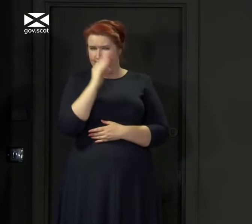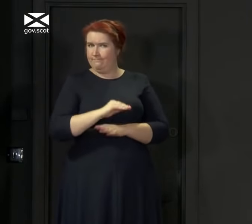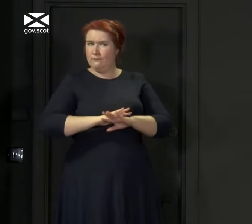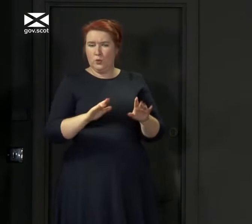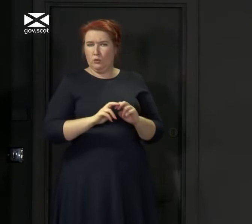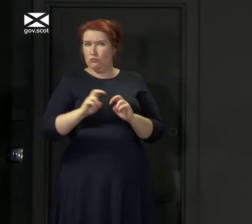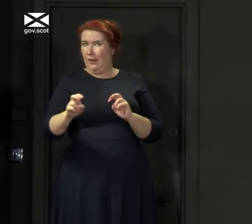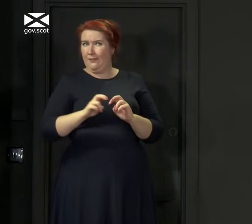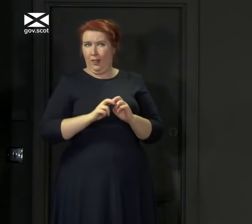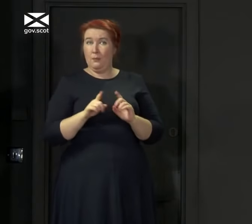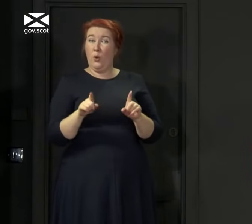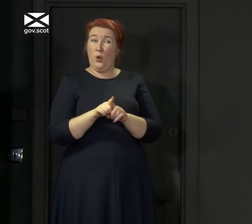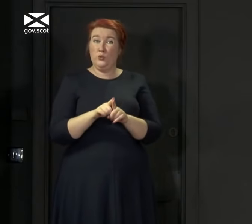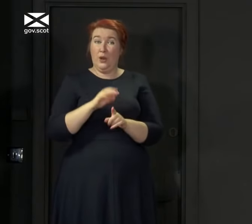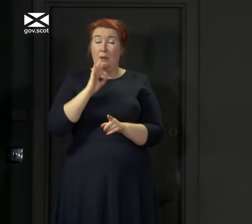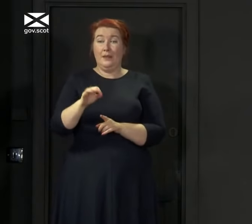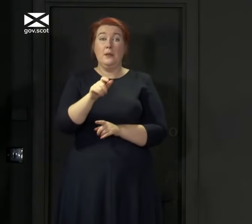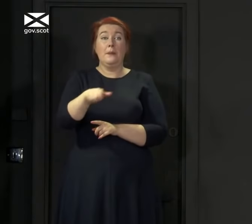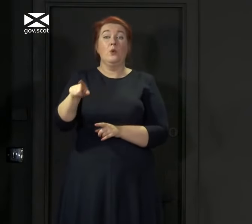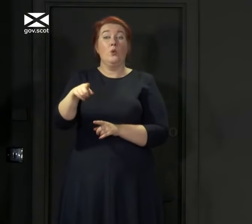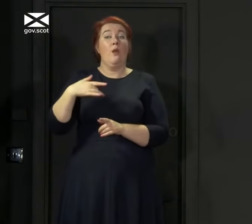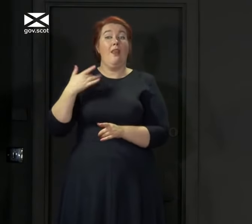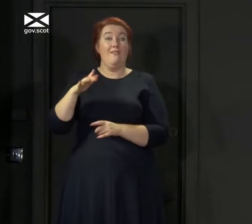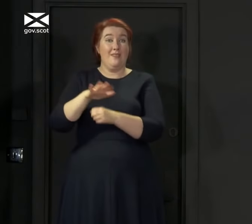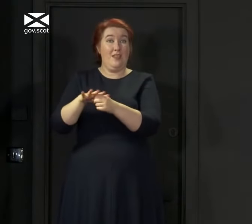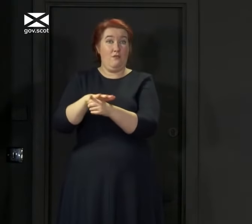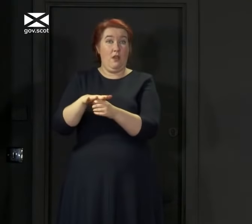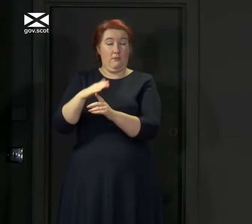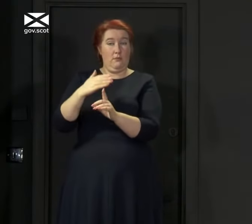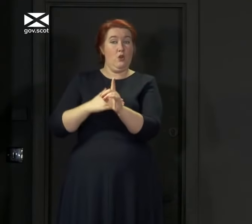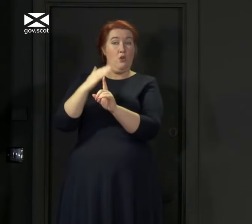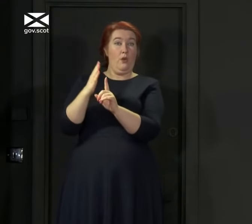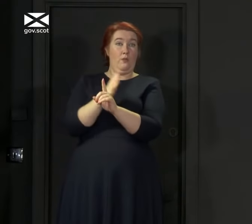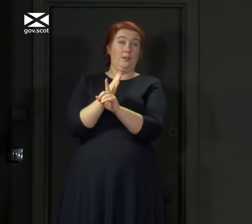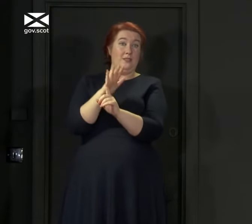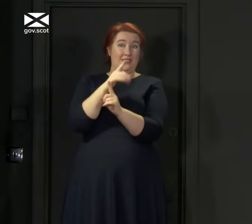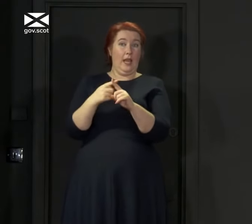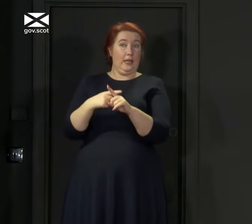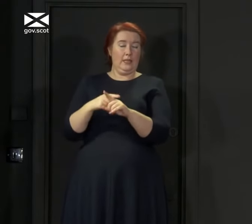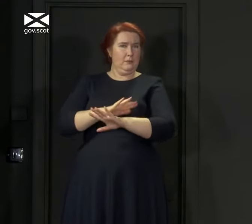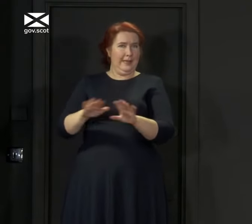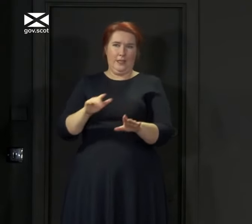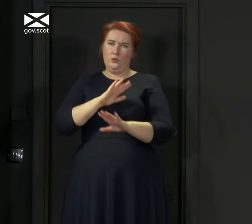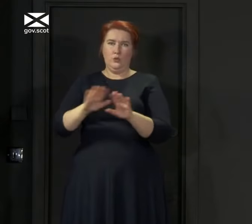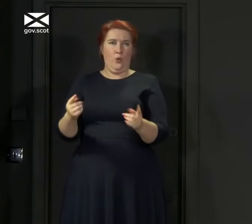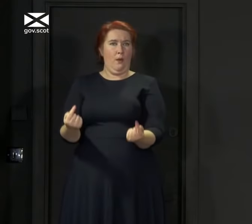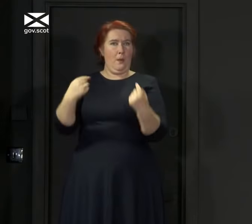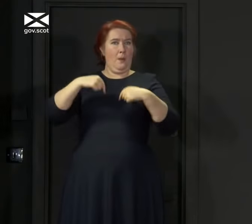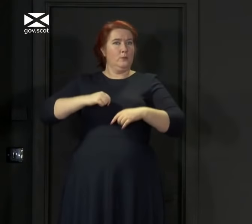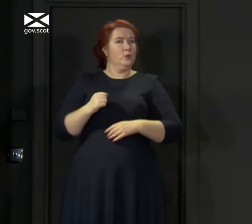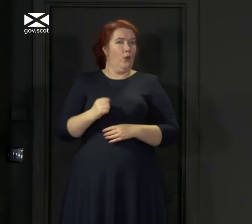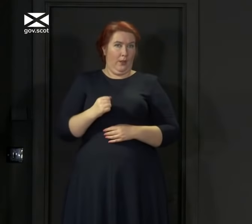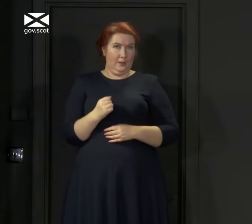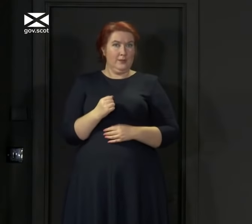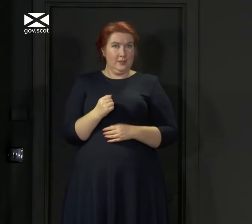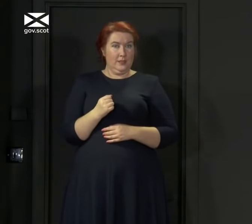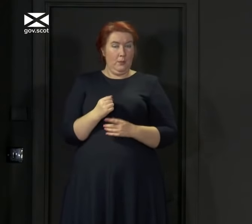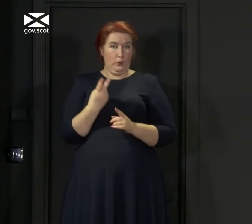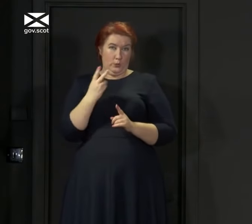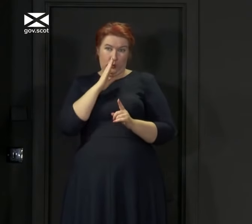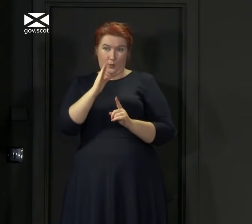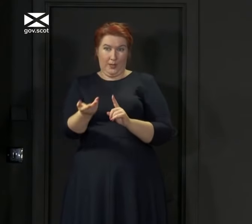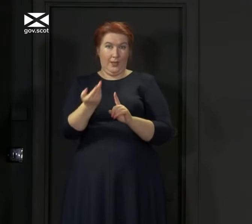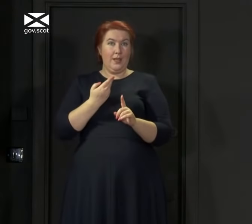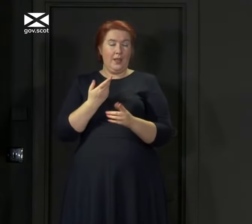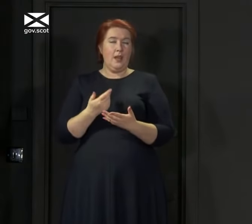areas. But I'm asking people in these areas not to travel to Scotland either. This is a two-way thing. And I know that the UK